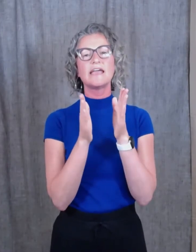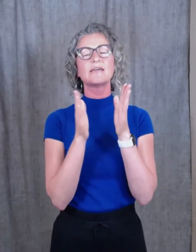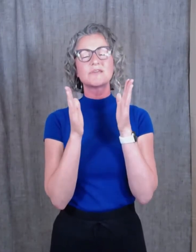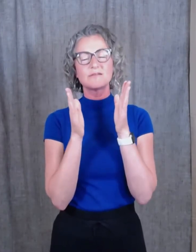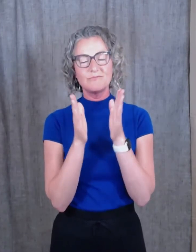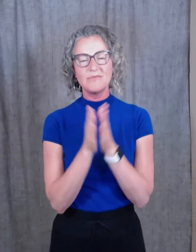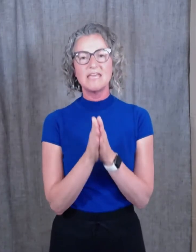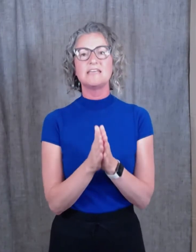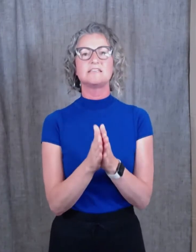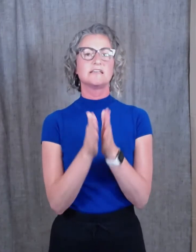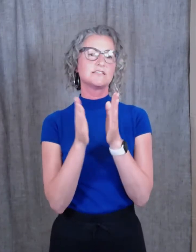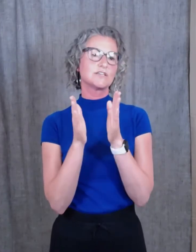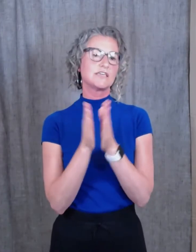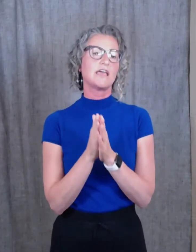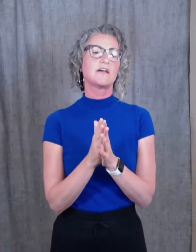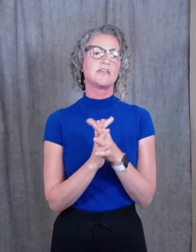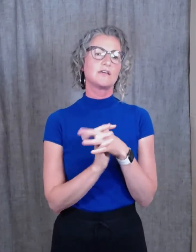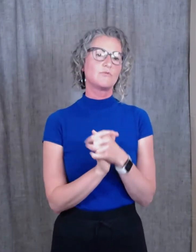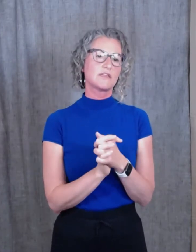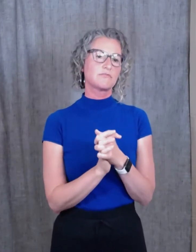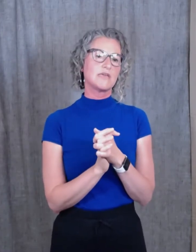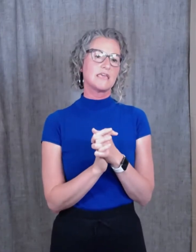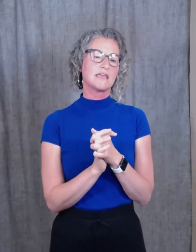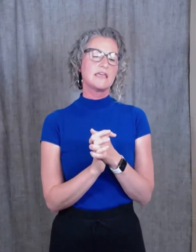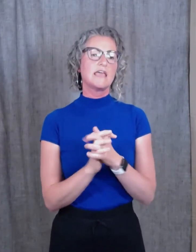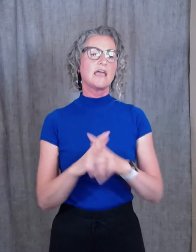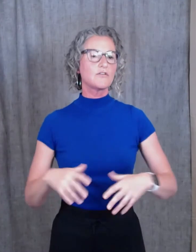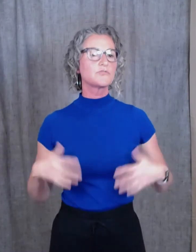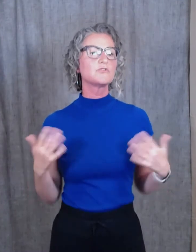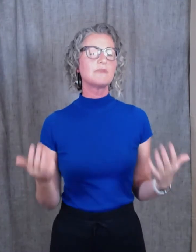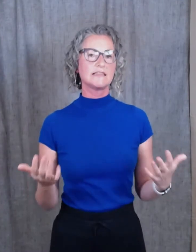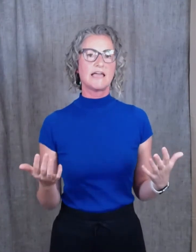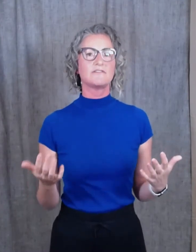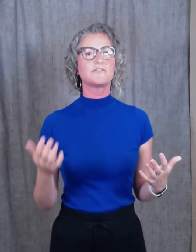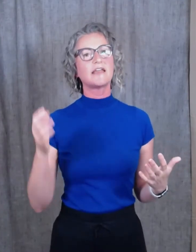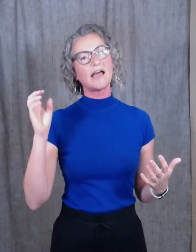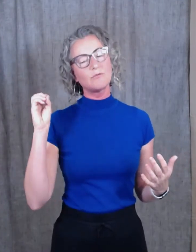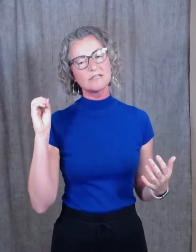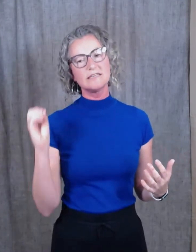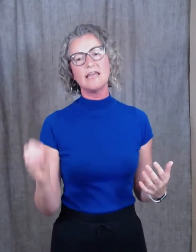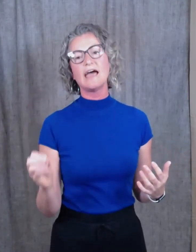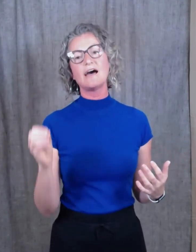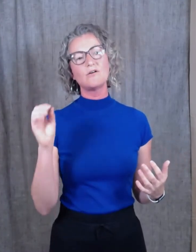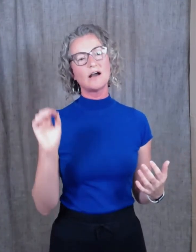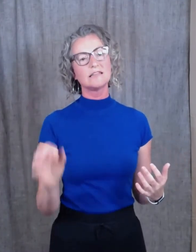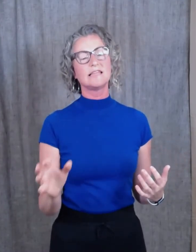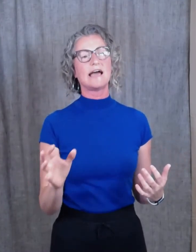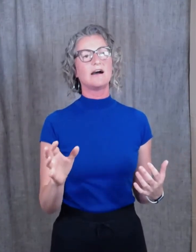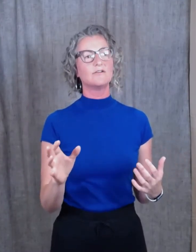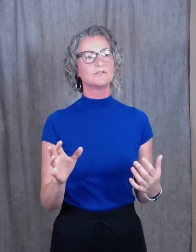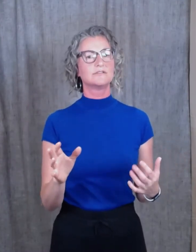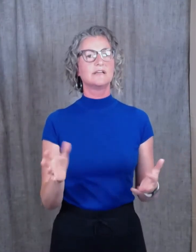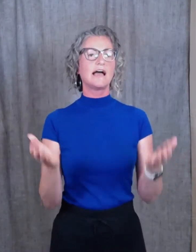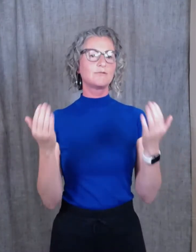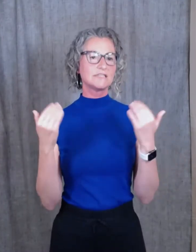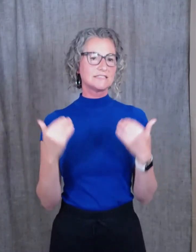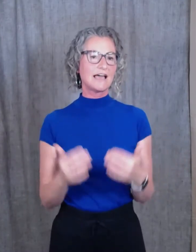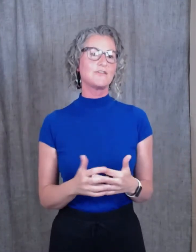am committed to carrying with me through my life that I will now allow. I will allow the